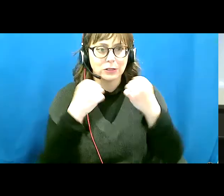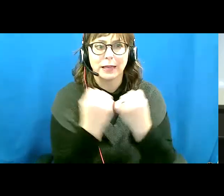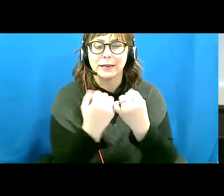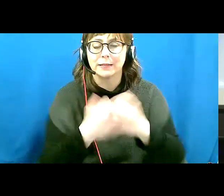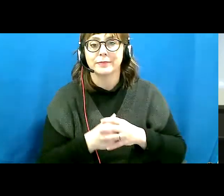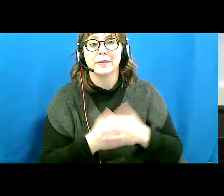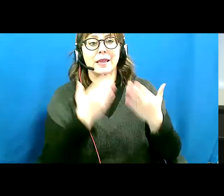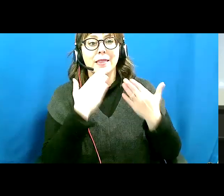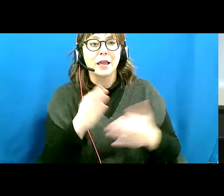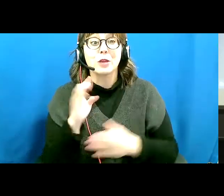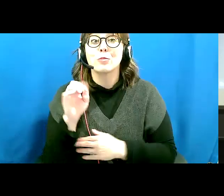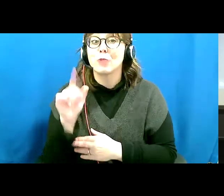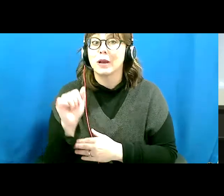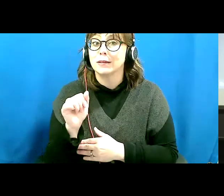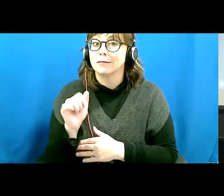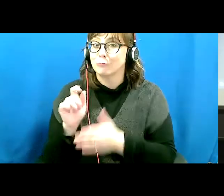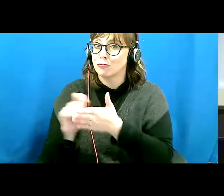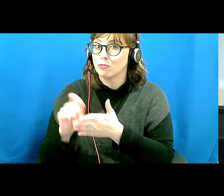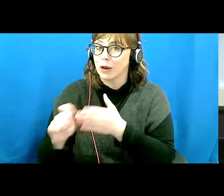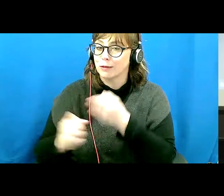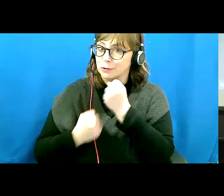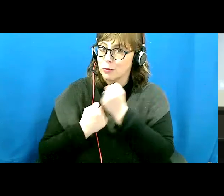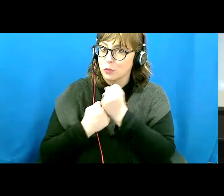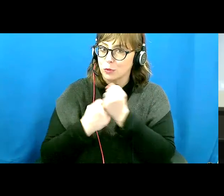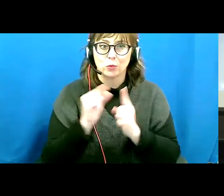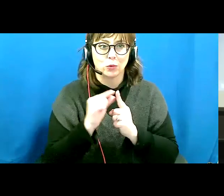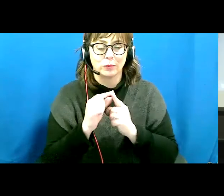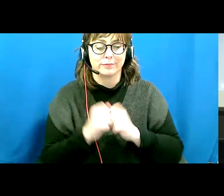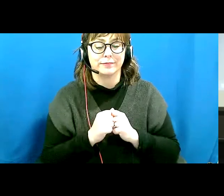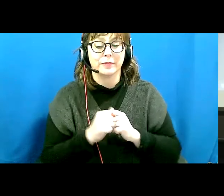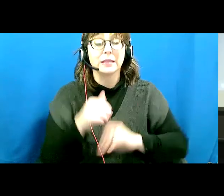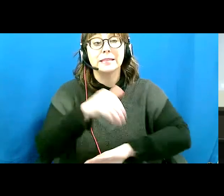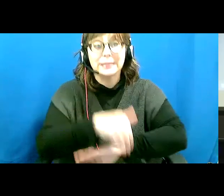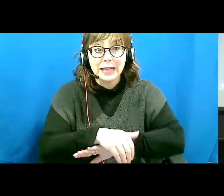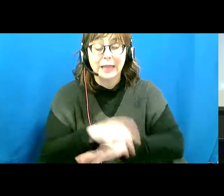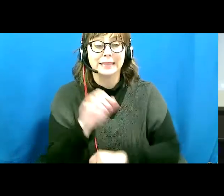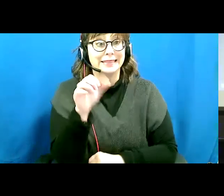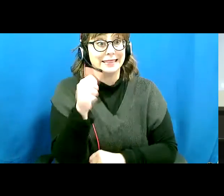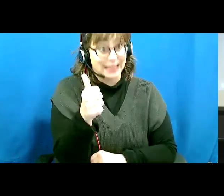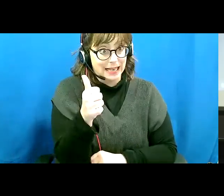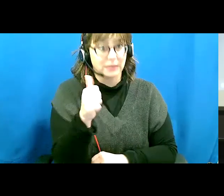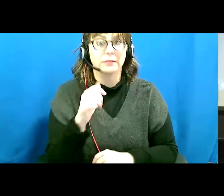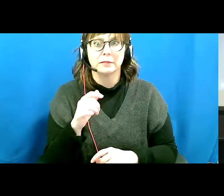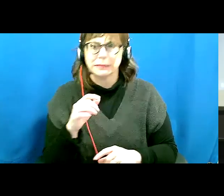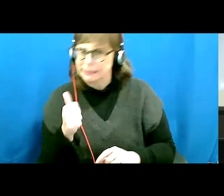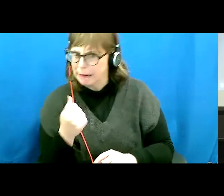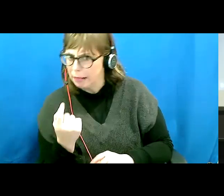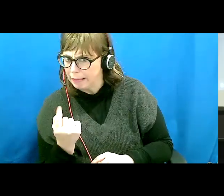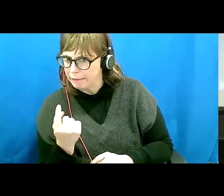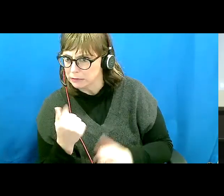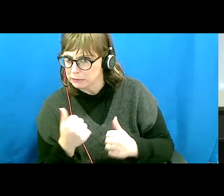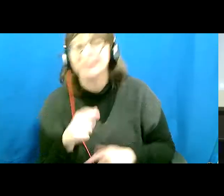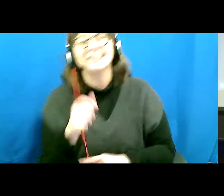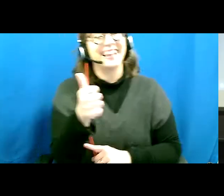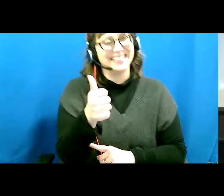you, Brenda, for those words of support. Tonight we will hear from 10 contributors, is it 10 or 11? 10,